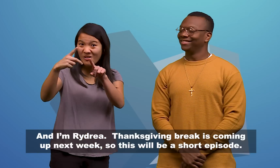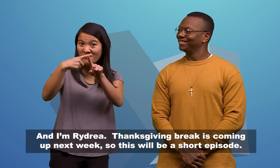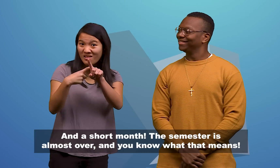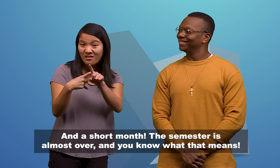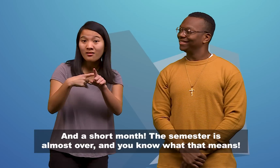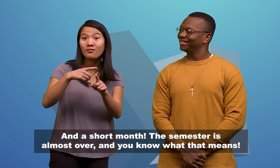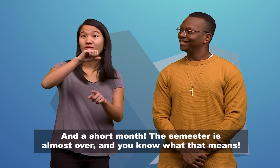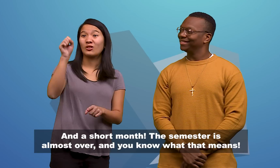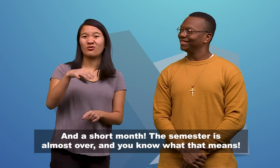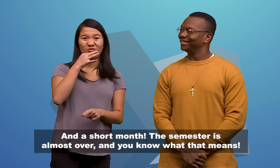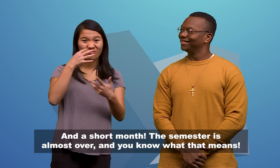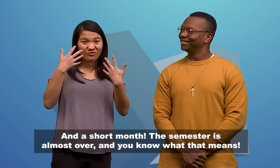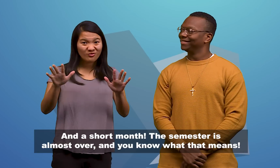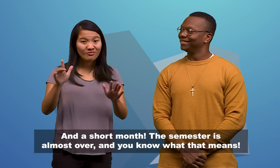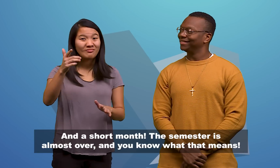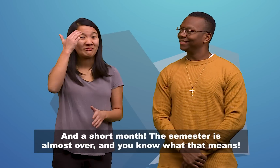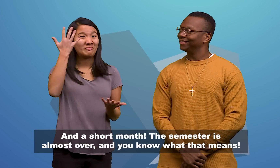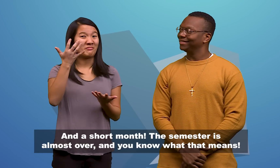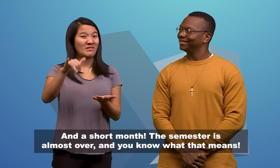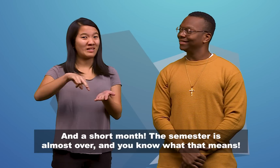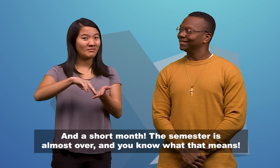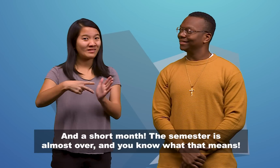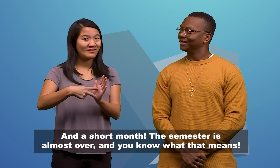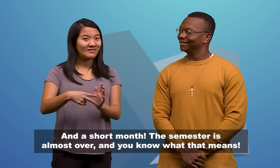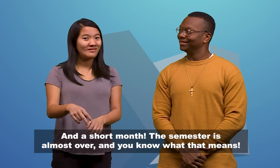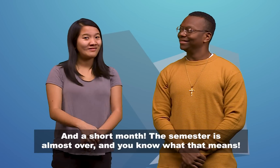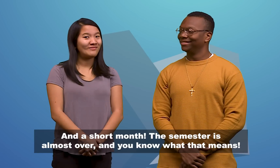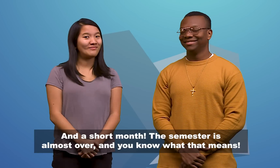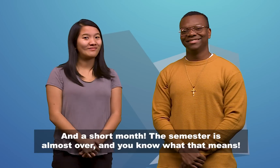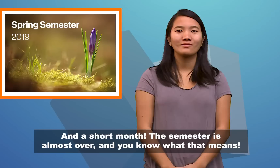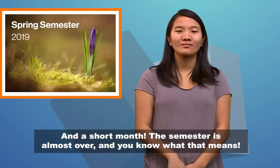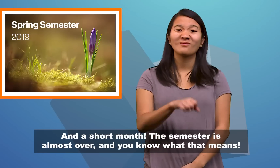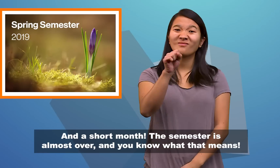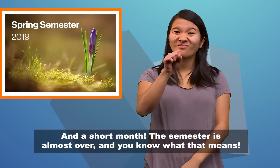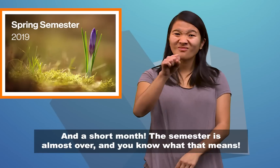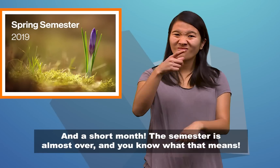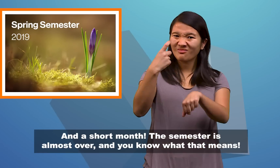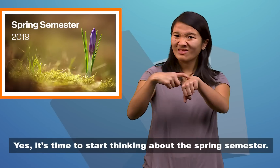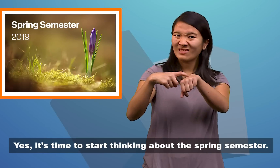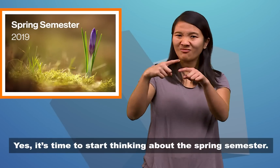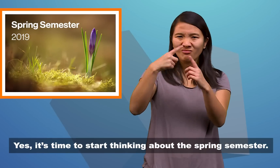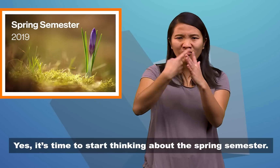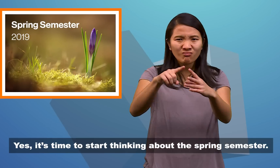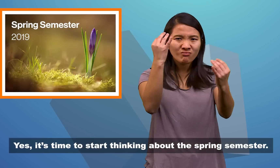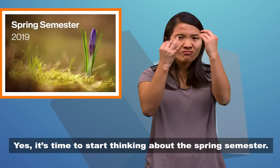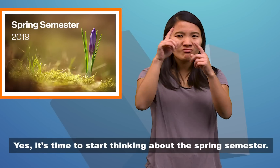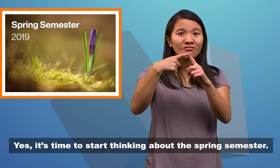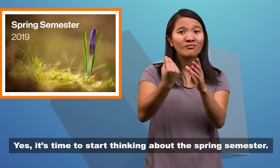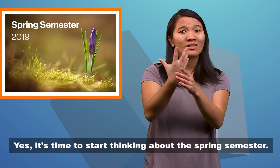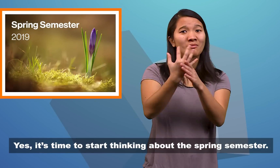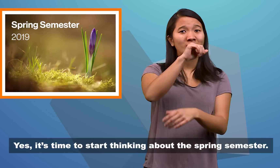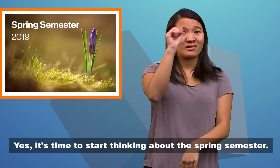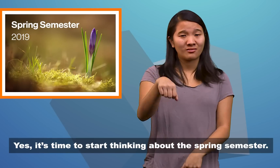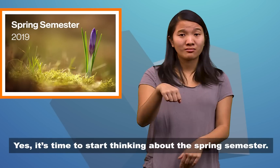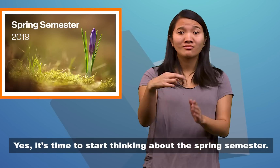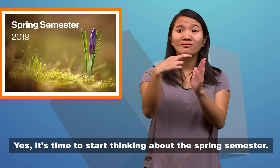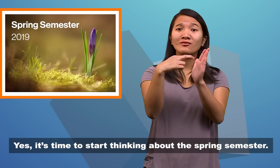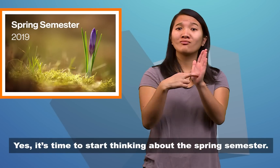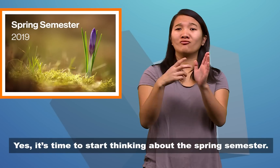And a short month. The semester is almost over, and you know what that means. Yes, it's time to start thinking about the spring semester.